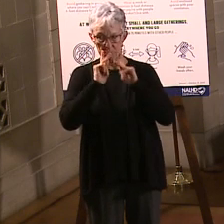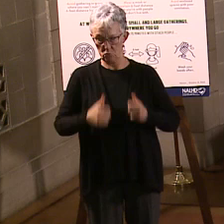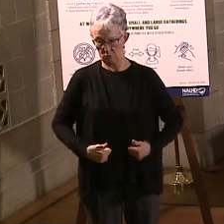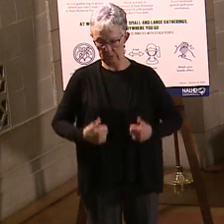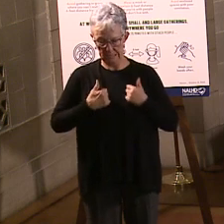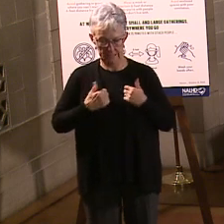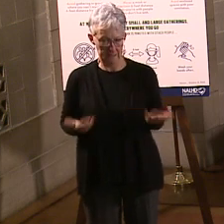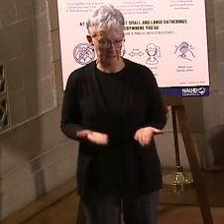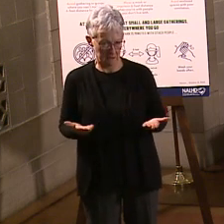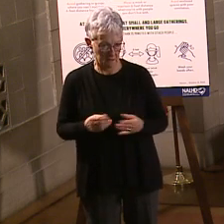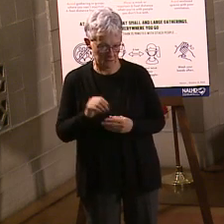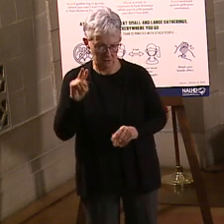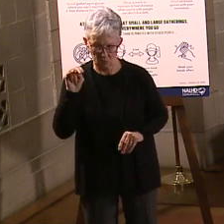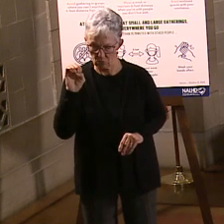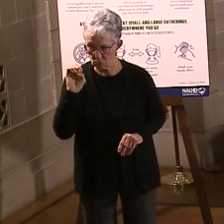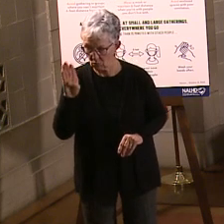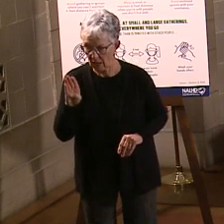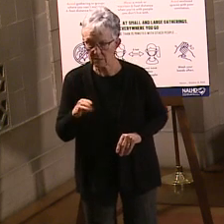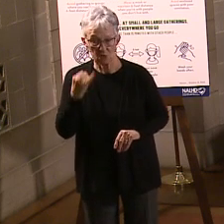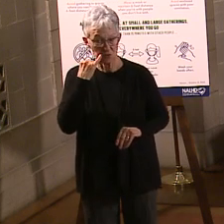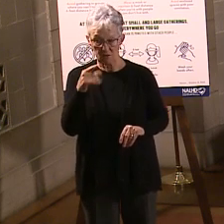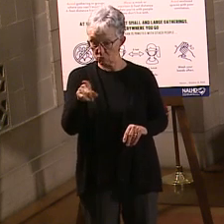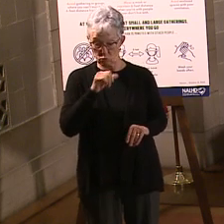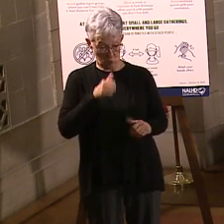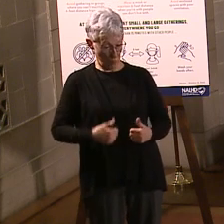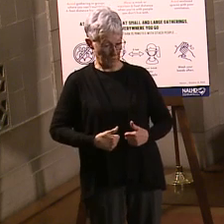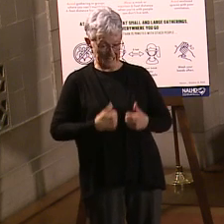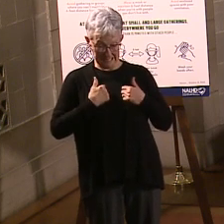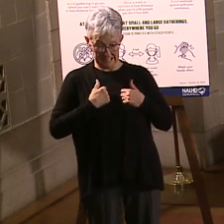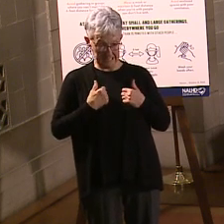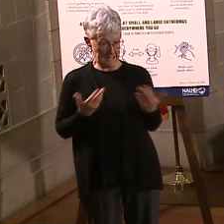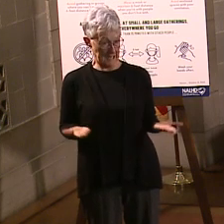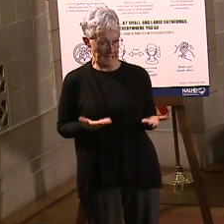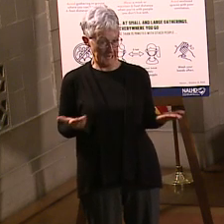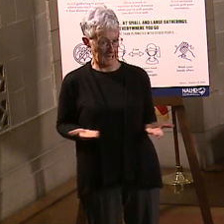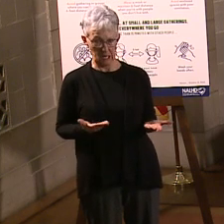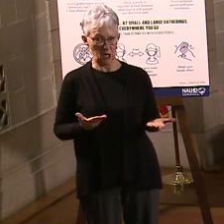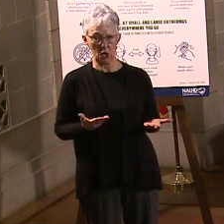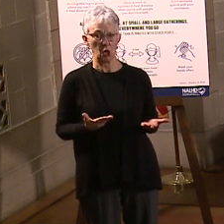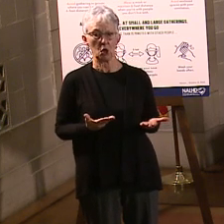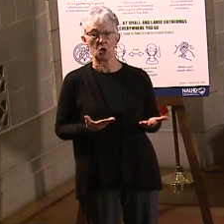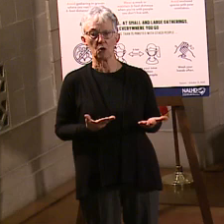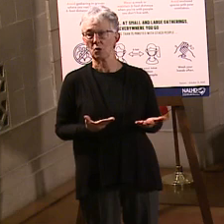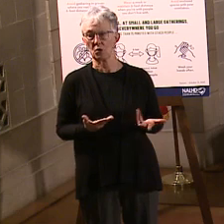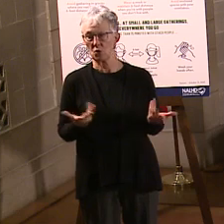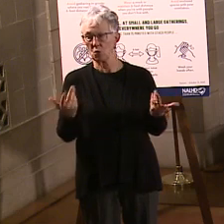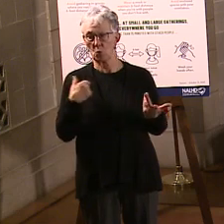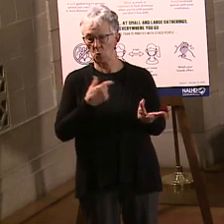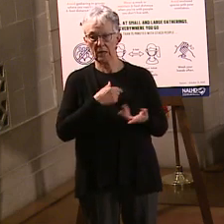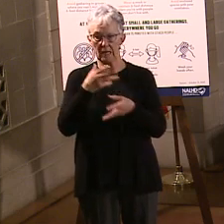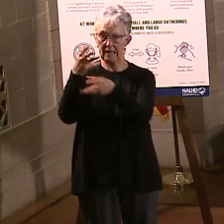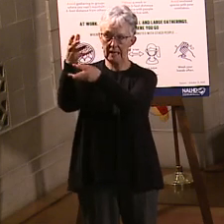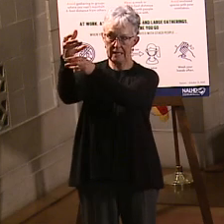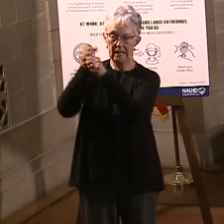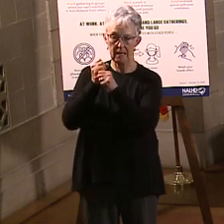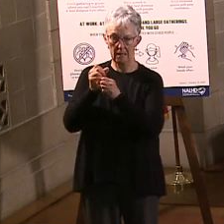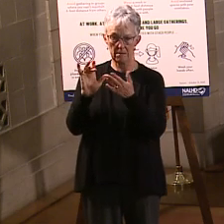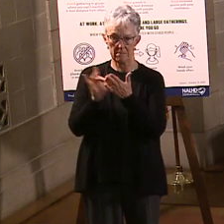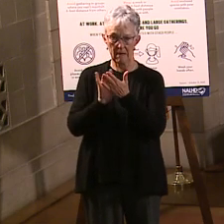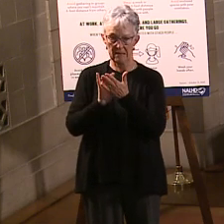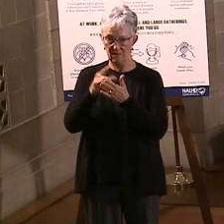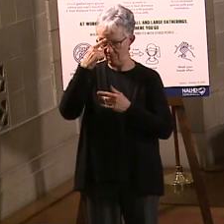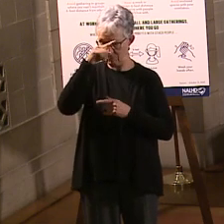if you are not a Nebraskan, it won't do you any good to try to sign up because you can't. We really, we get our allocations by state. And so we want to be sure that the